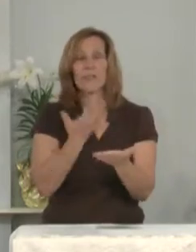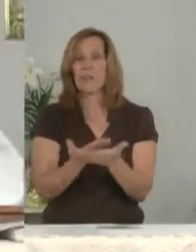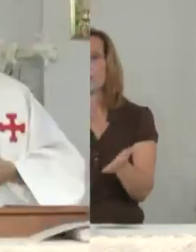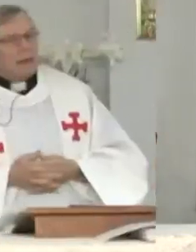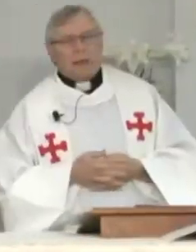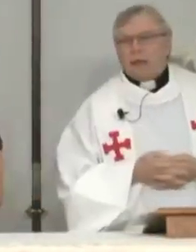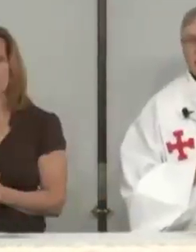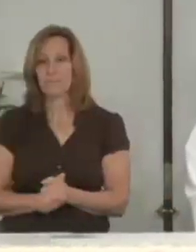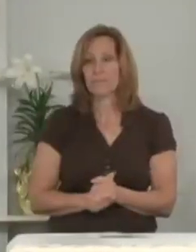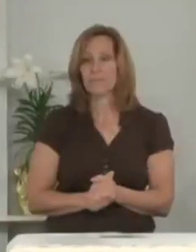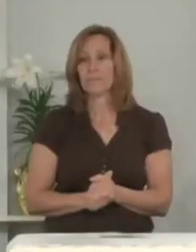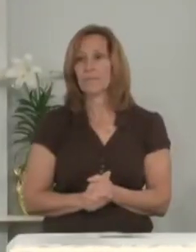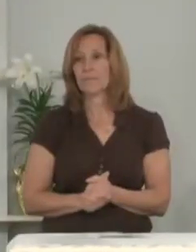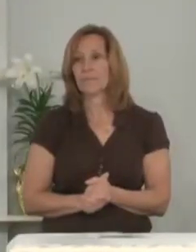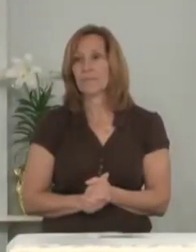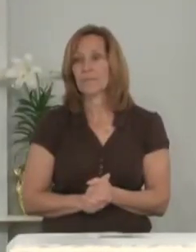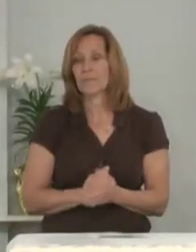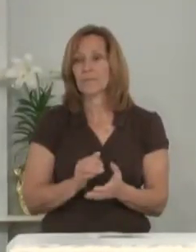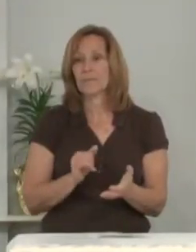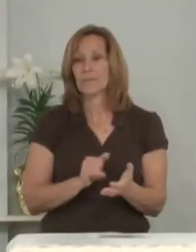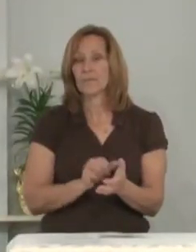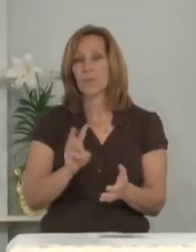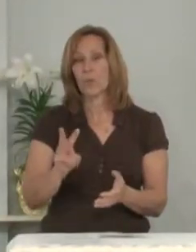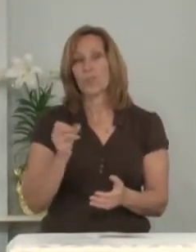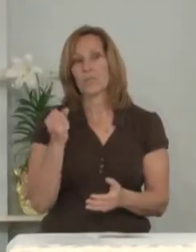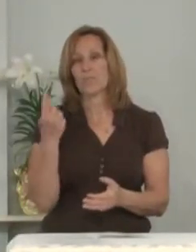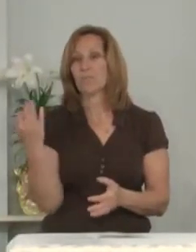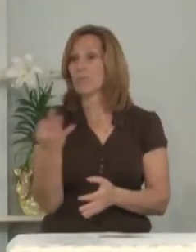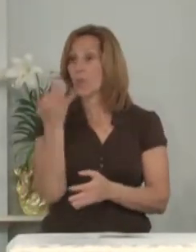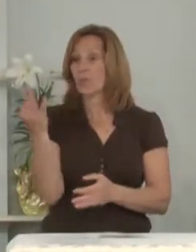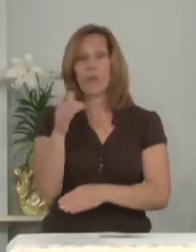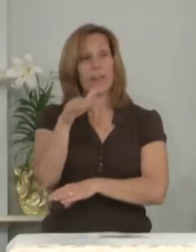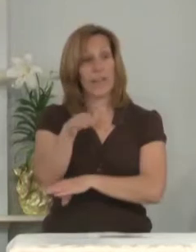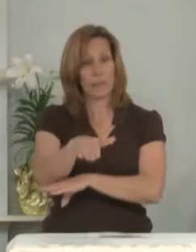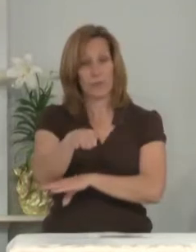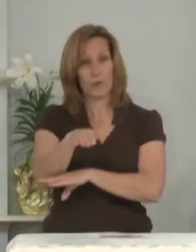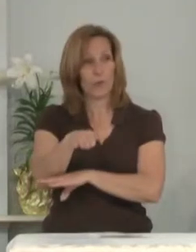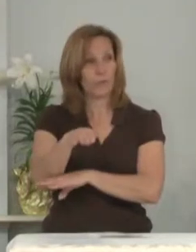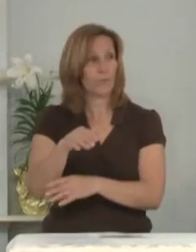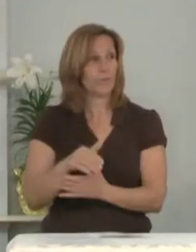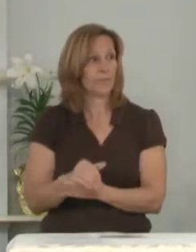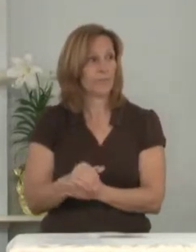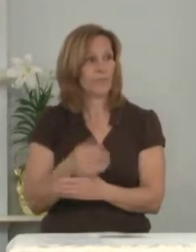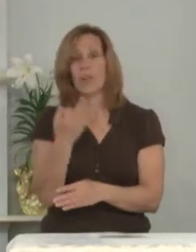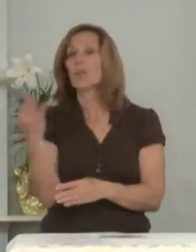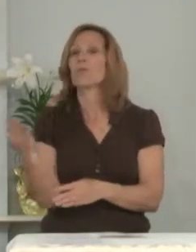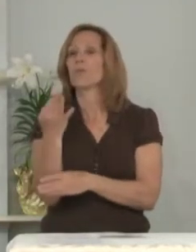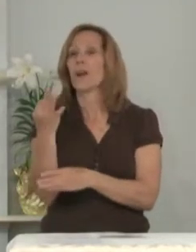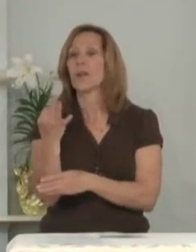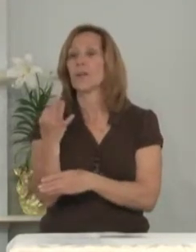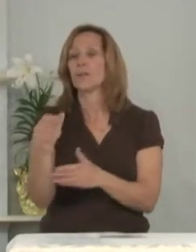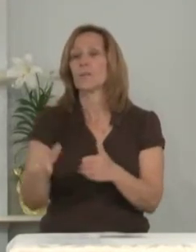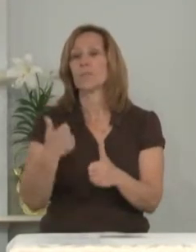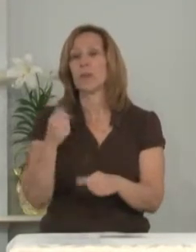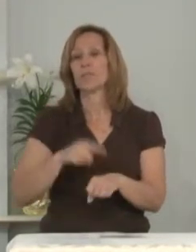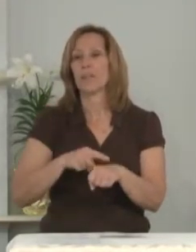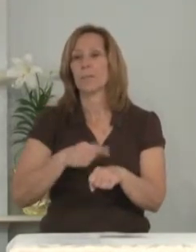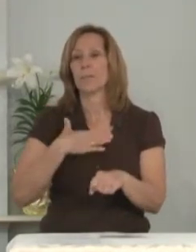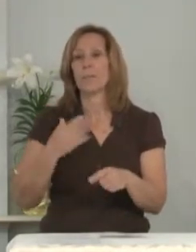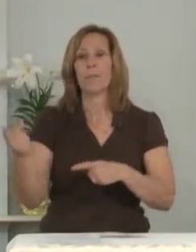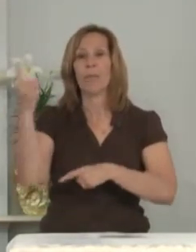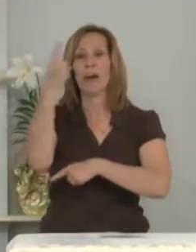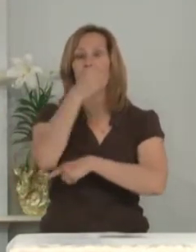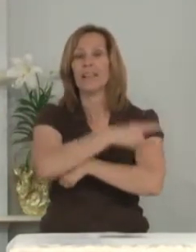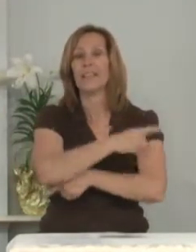of the Lord. It was a Friday afternoon. Friday was usually my day off.